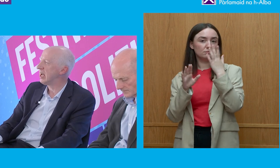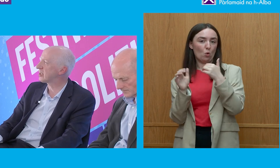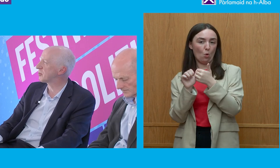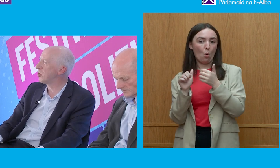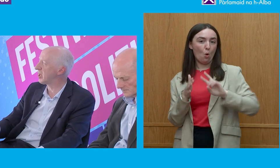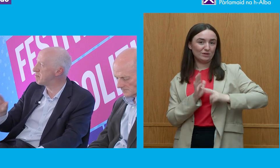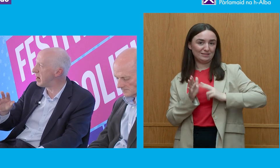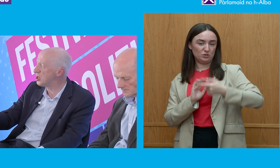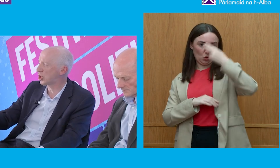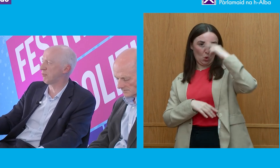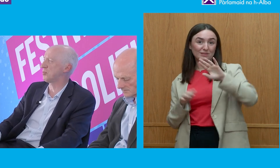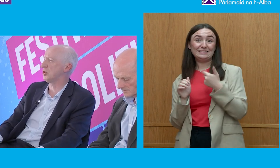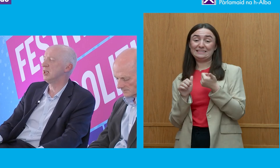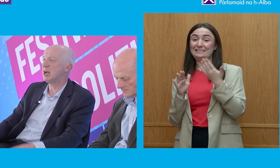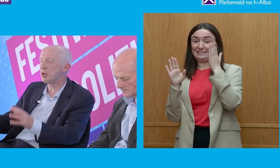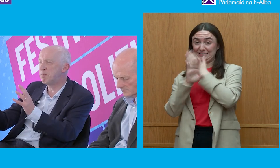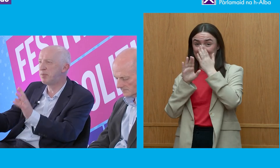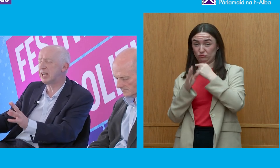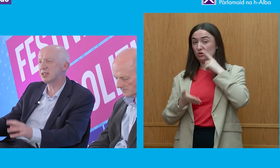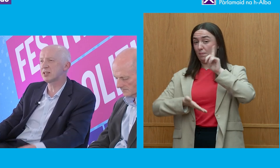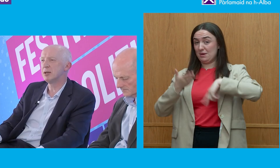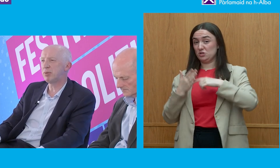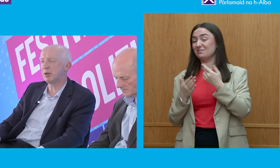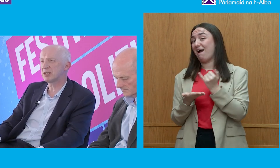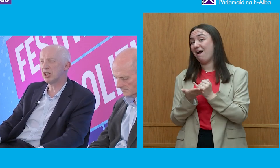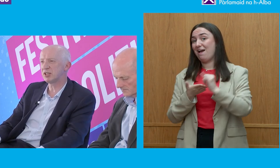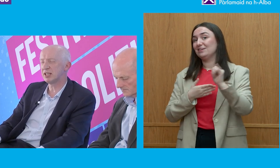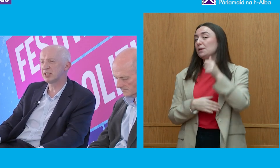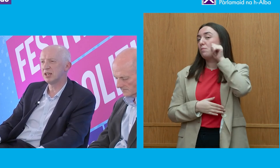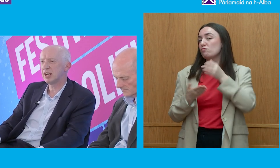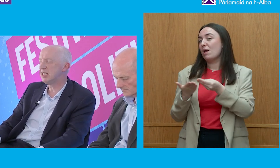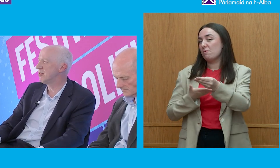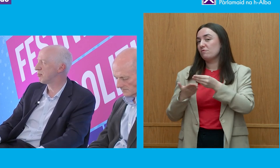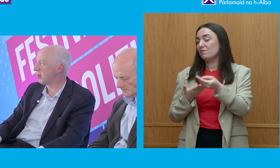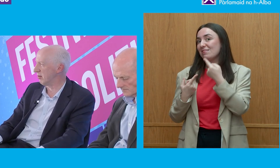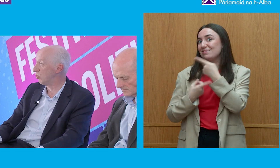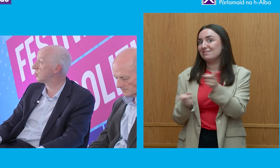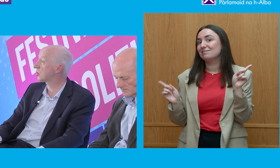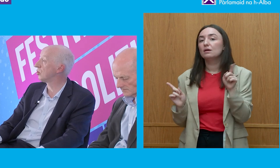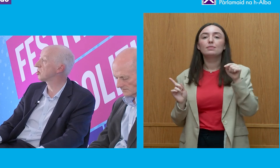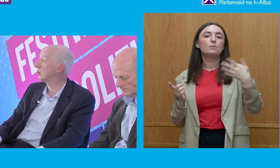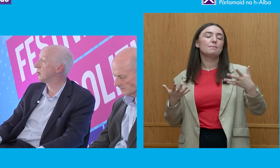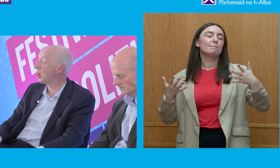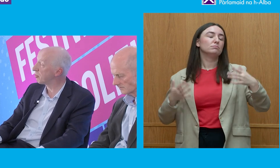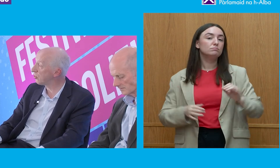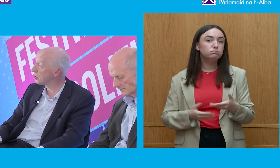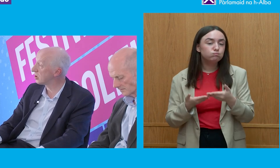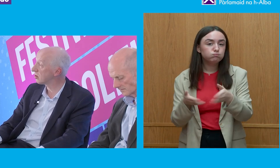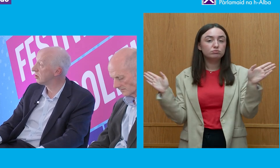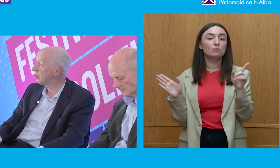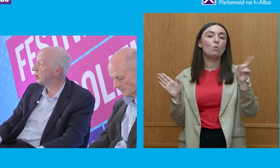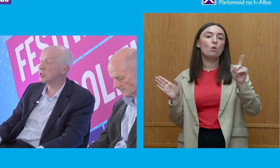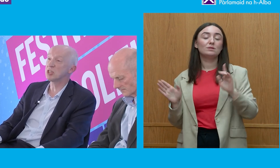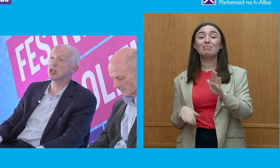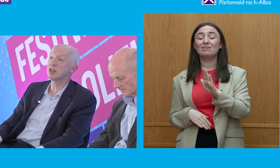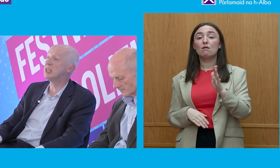League exposed a major corruption in one of the biggest public services in Britain, which was, of course, the armed forces.